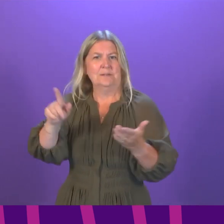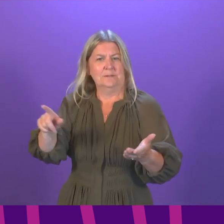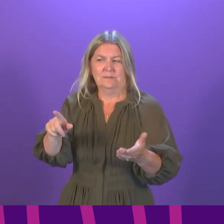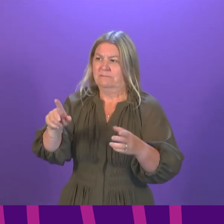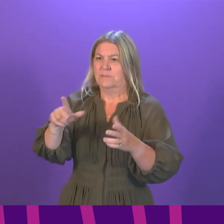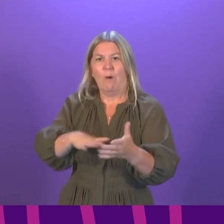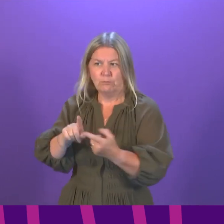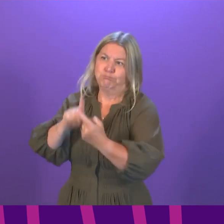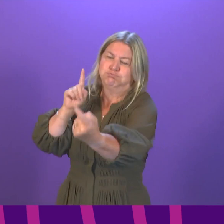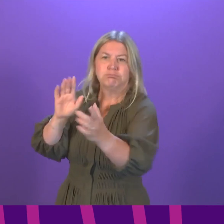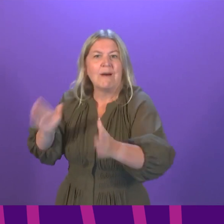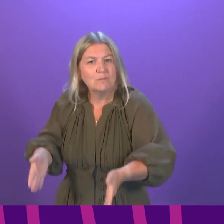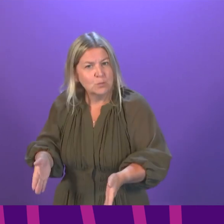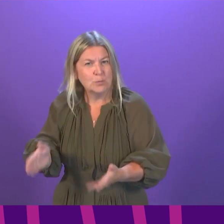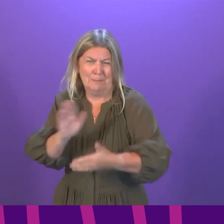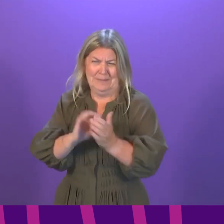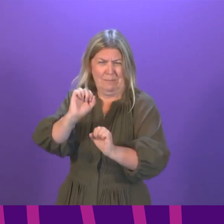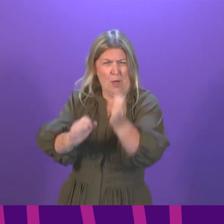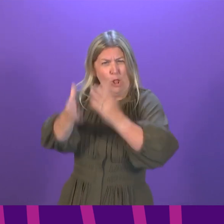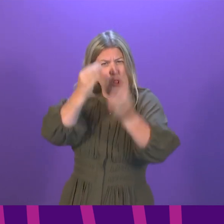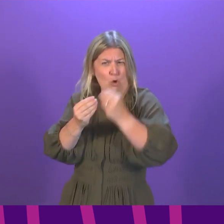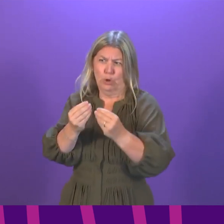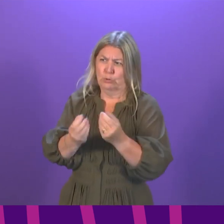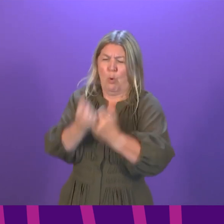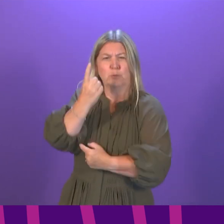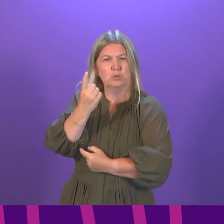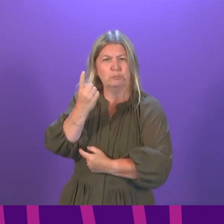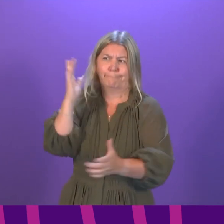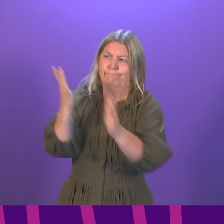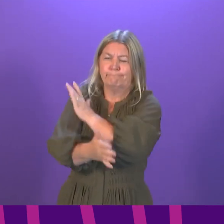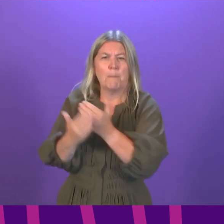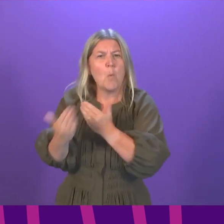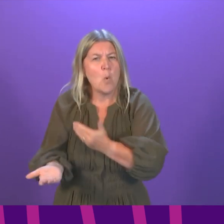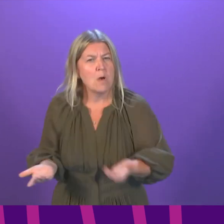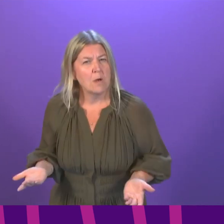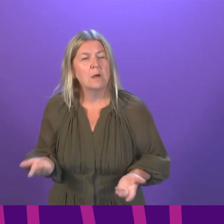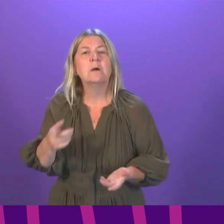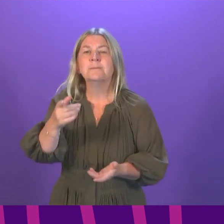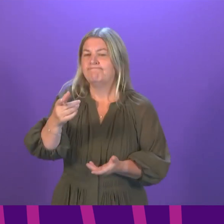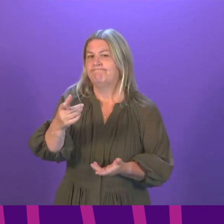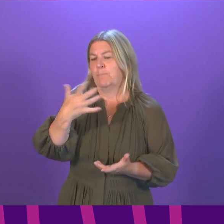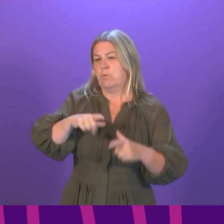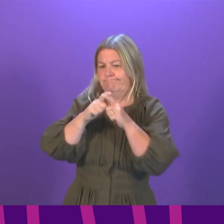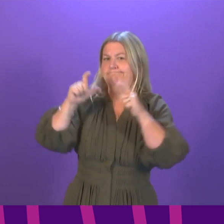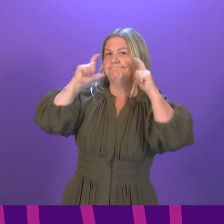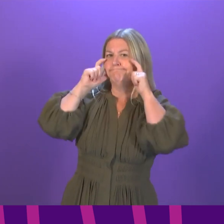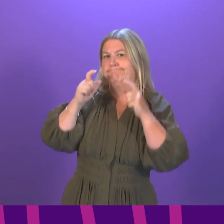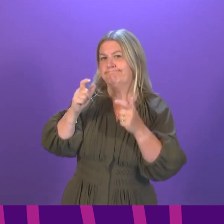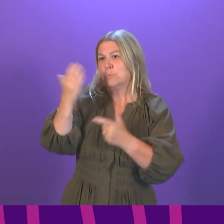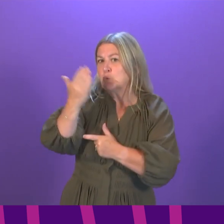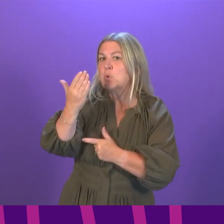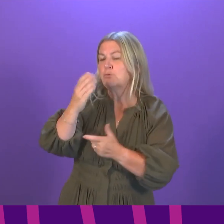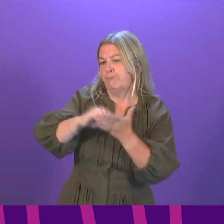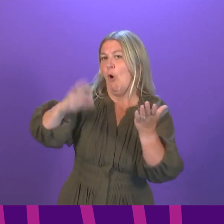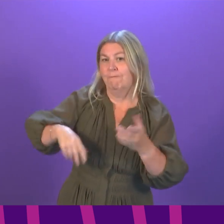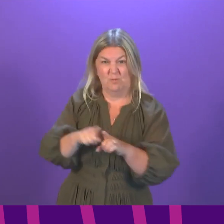from being disrupted further. For the same reason, we wanted to see the requirement for face masks in schools be removed.